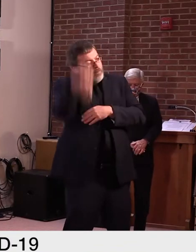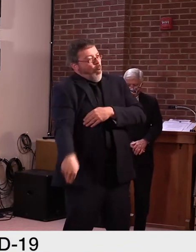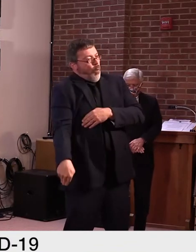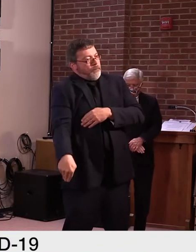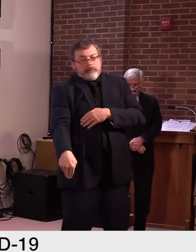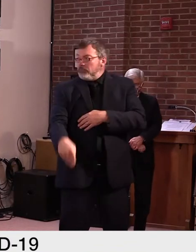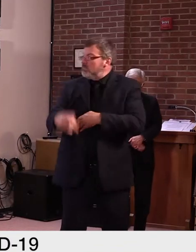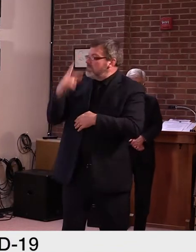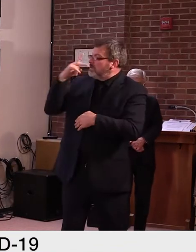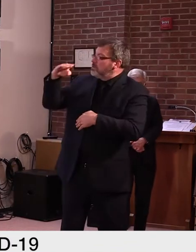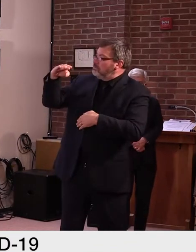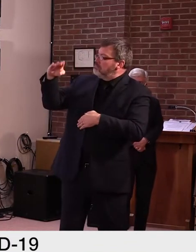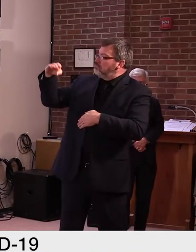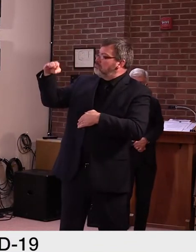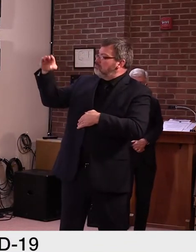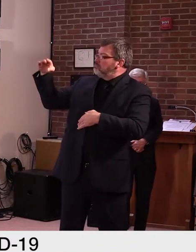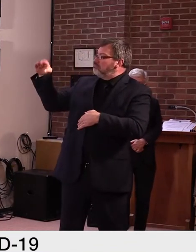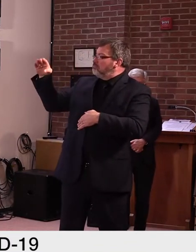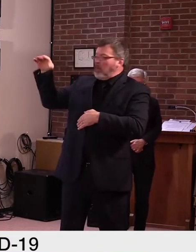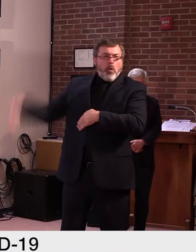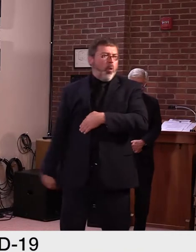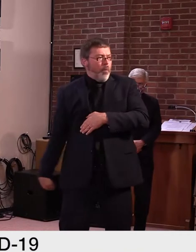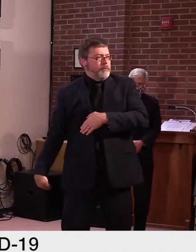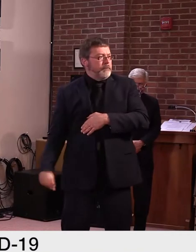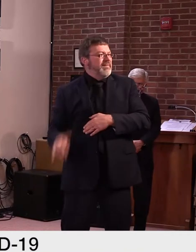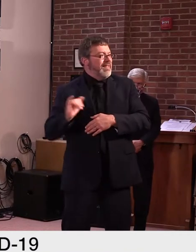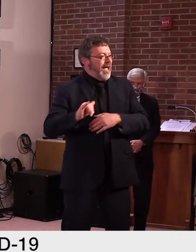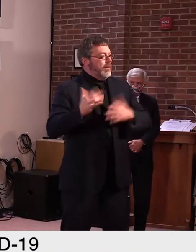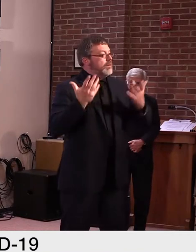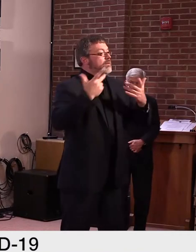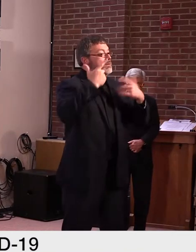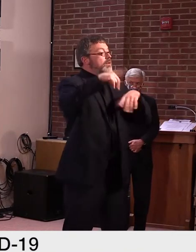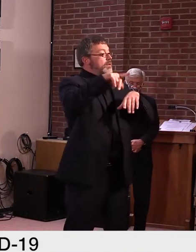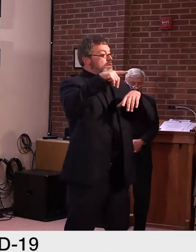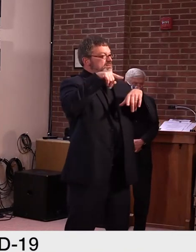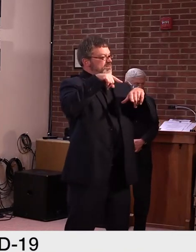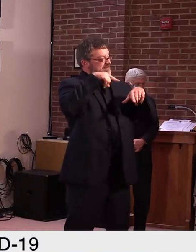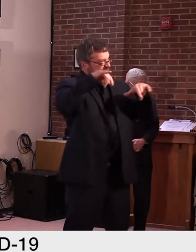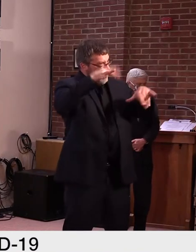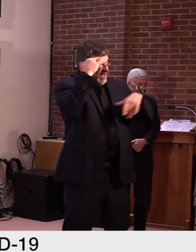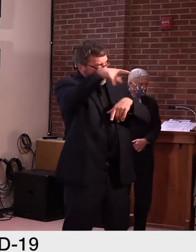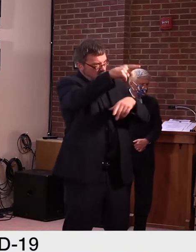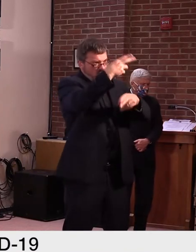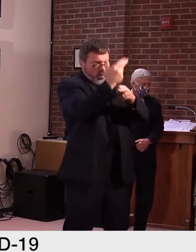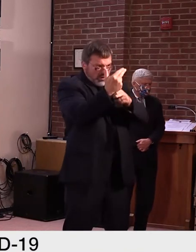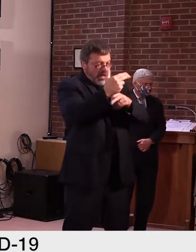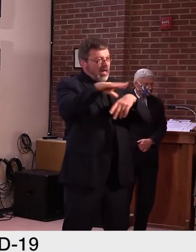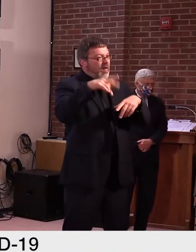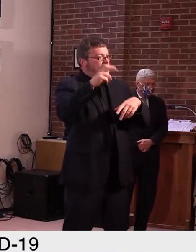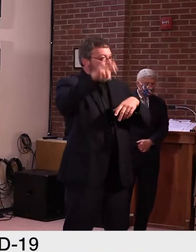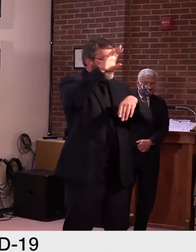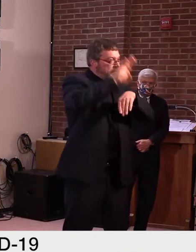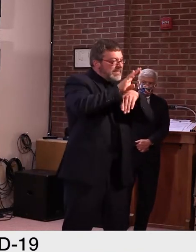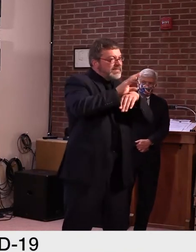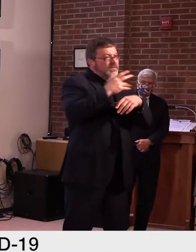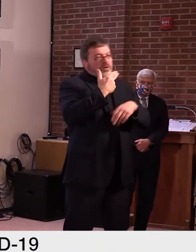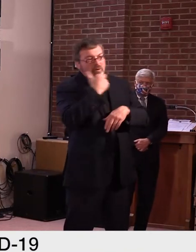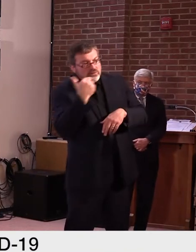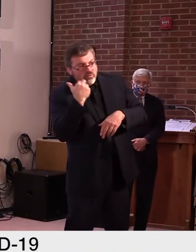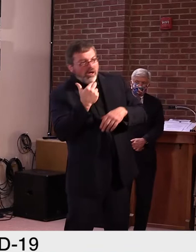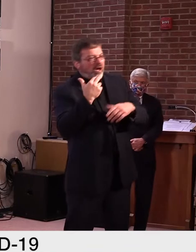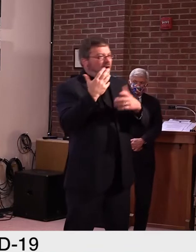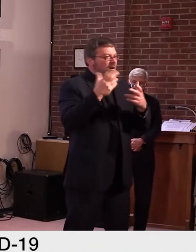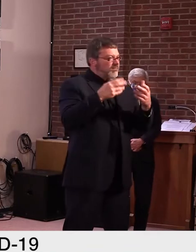result of the pandemic, which I think all of us are familiar with. And they are making gains throughout the summer, but still down considerably from previous